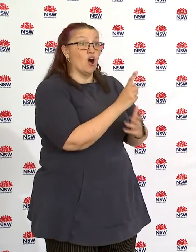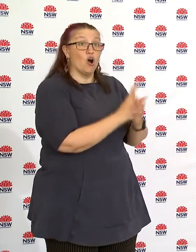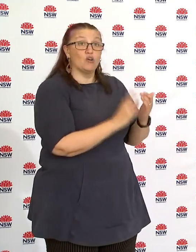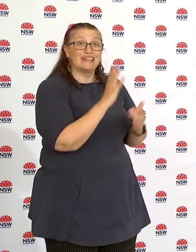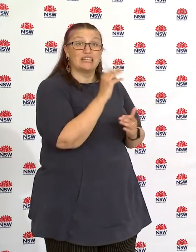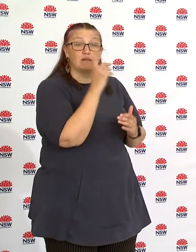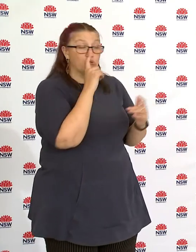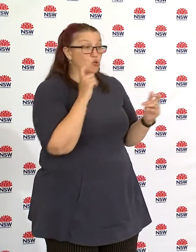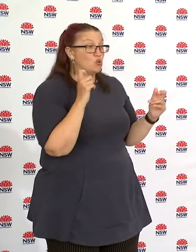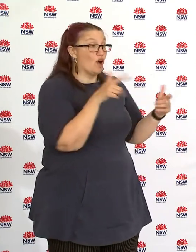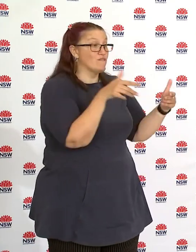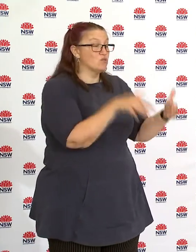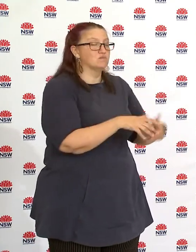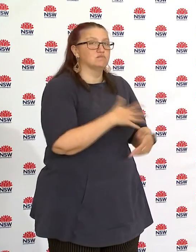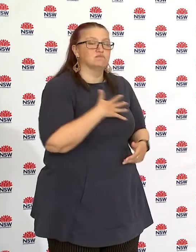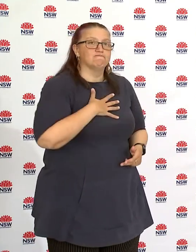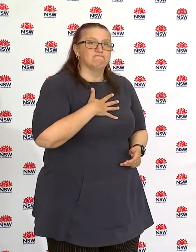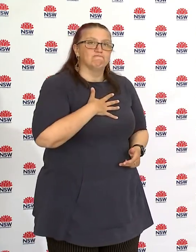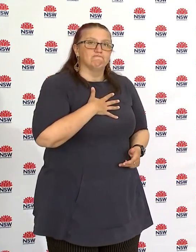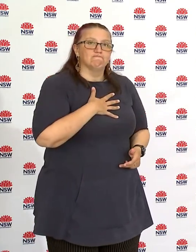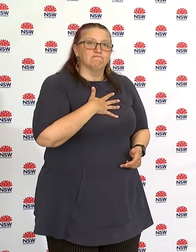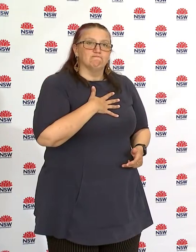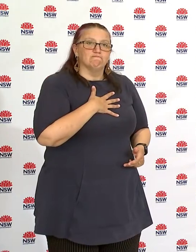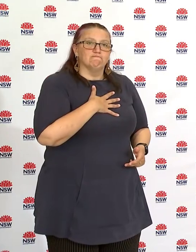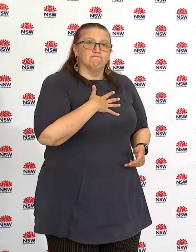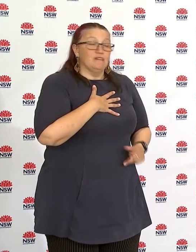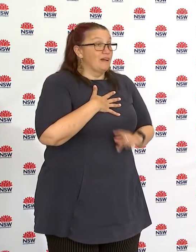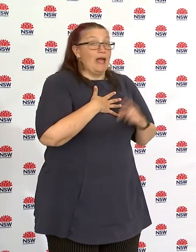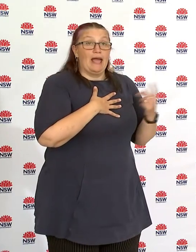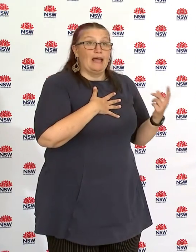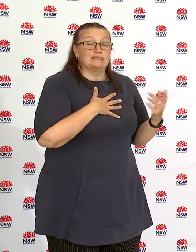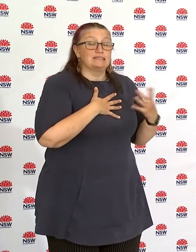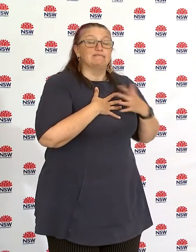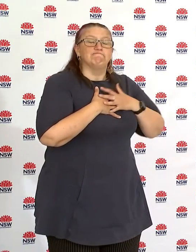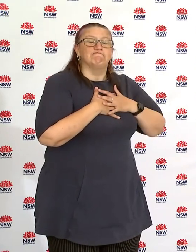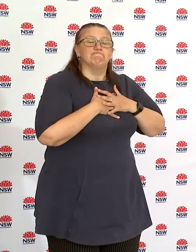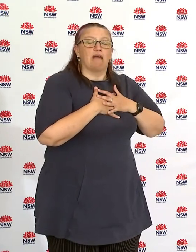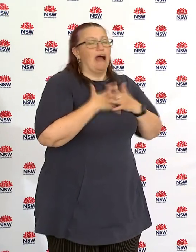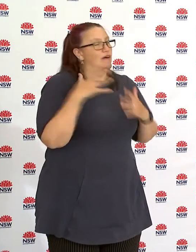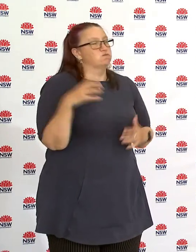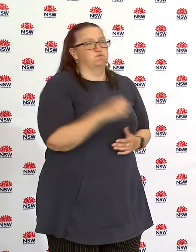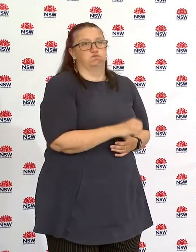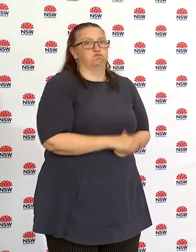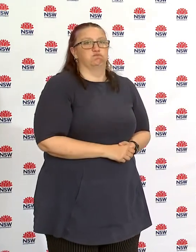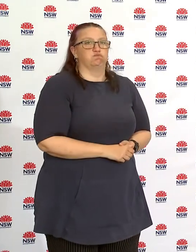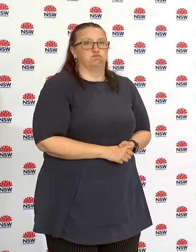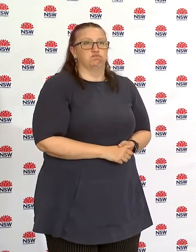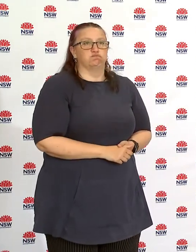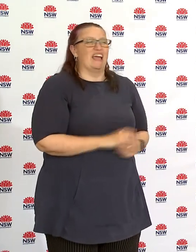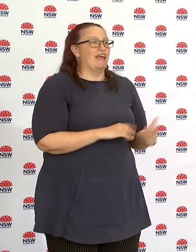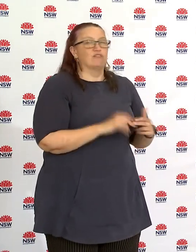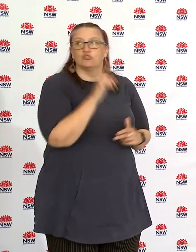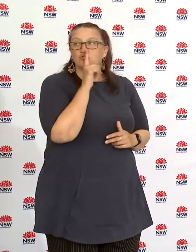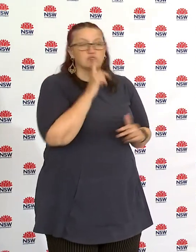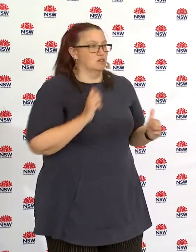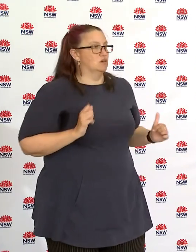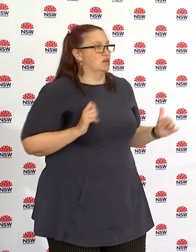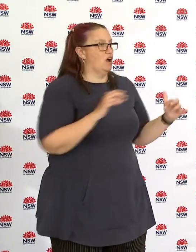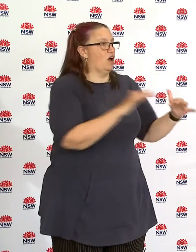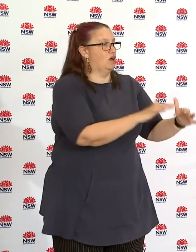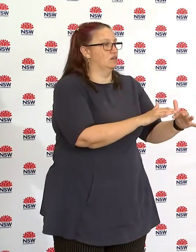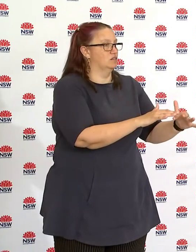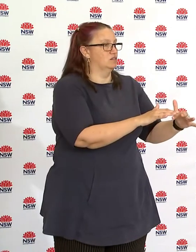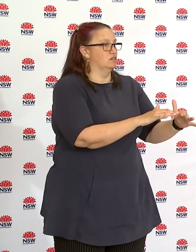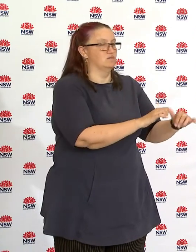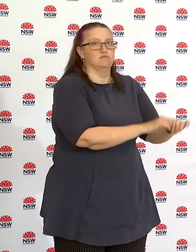but all of us unfortunately have to really stick to the rules we can't afford any setbacks as dr chance said one setback has a ripple